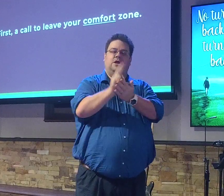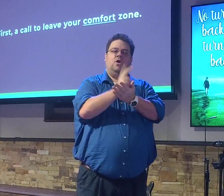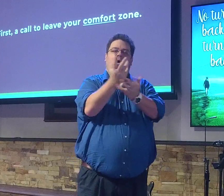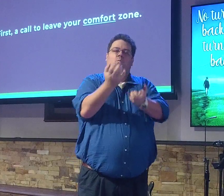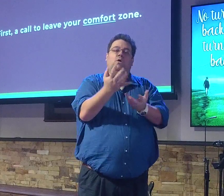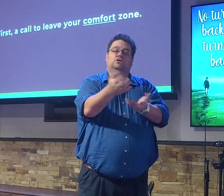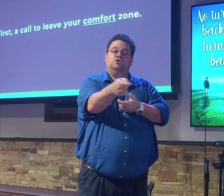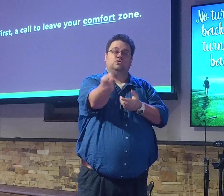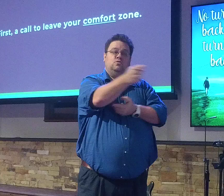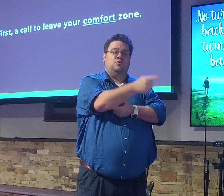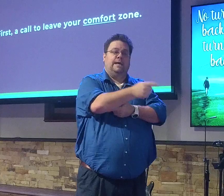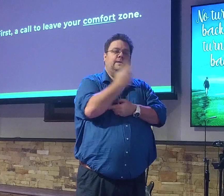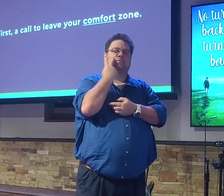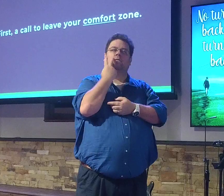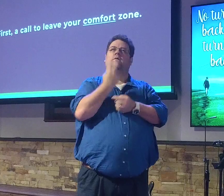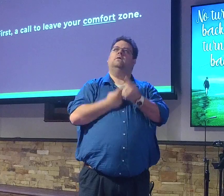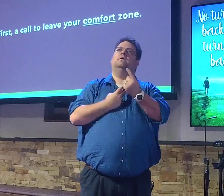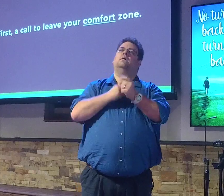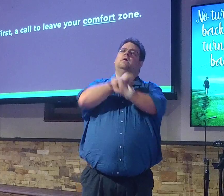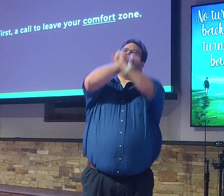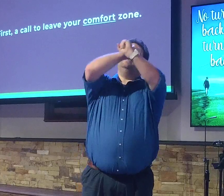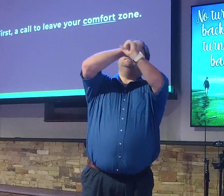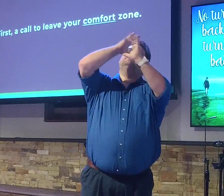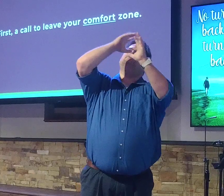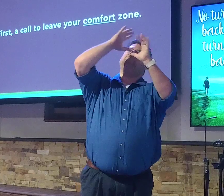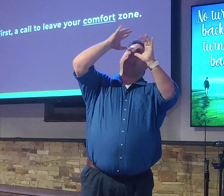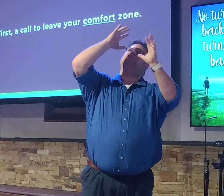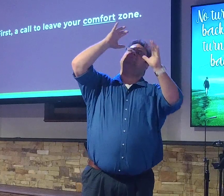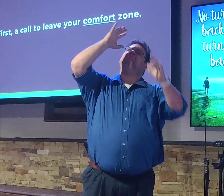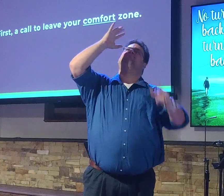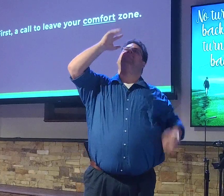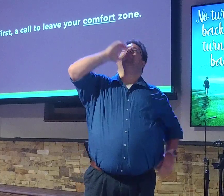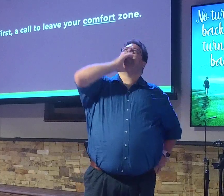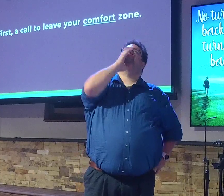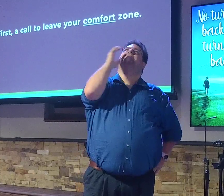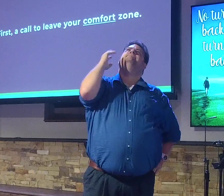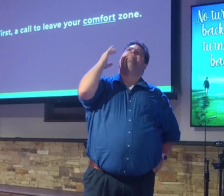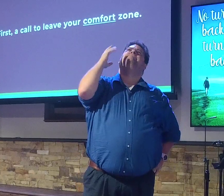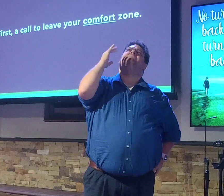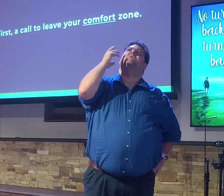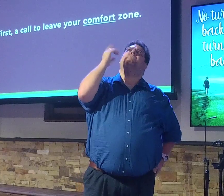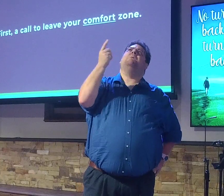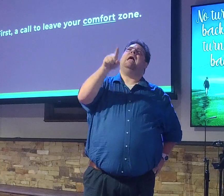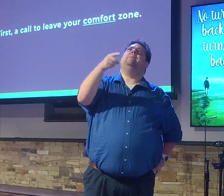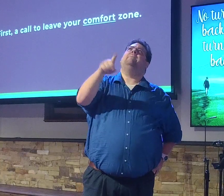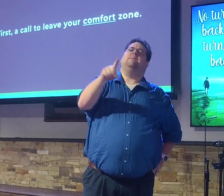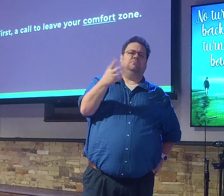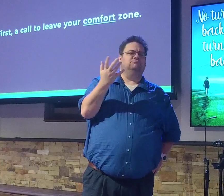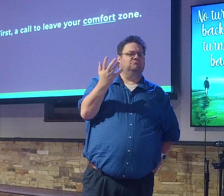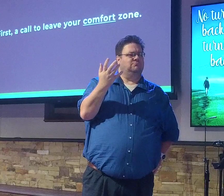you to at least get somewhat of a mental image of what's going on here in the text. All right? And so Peter